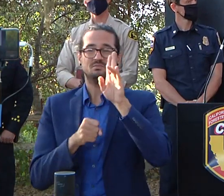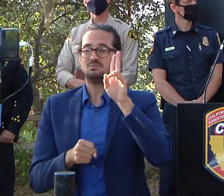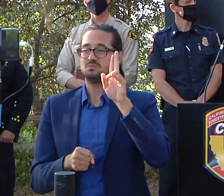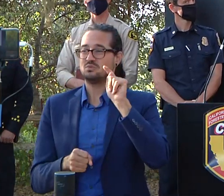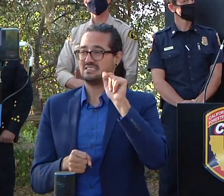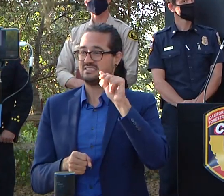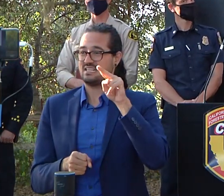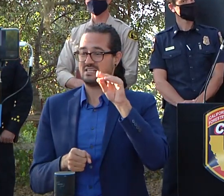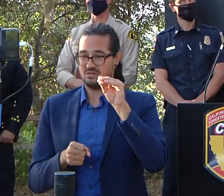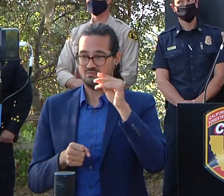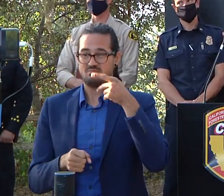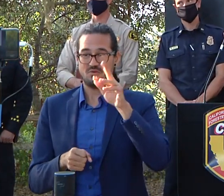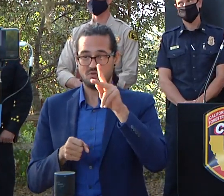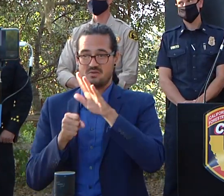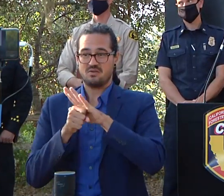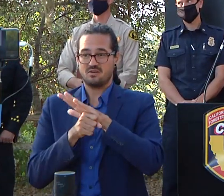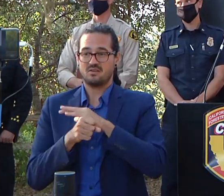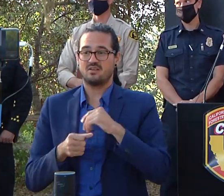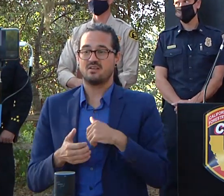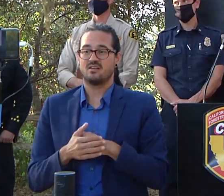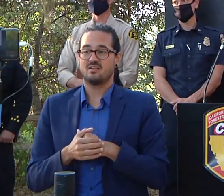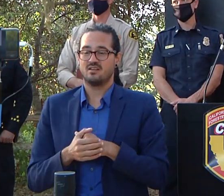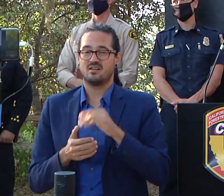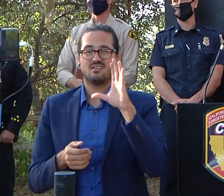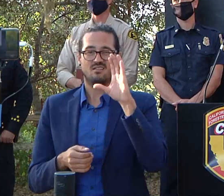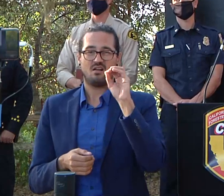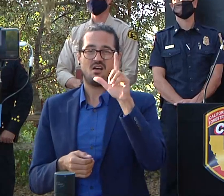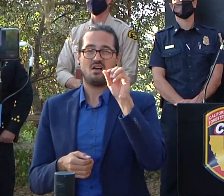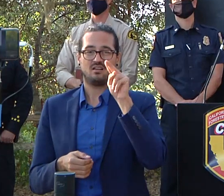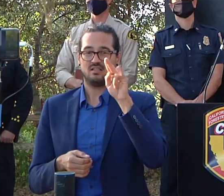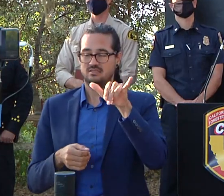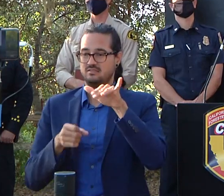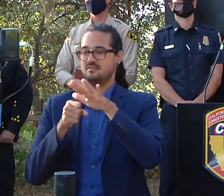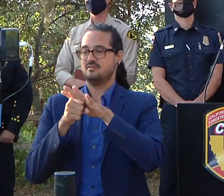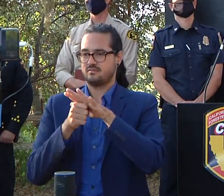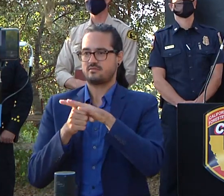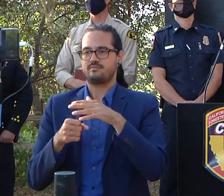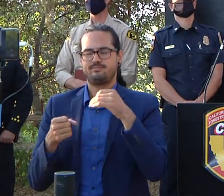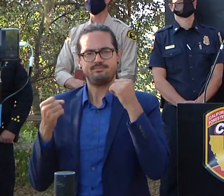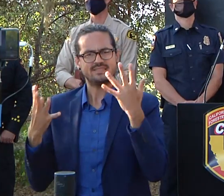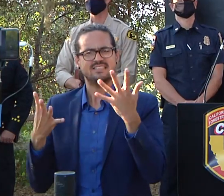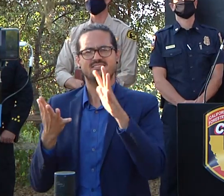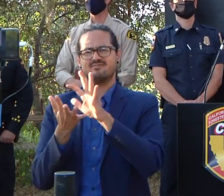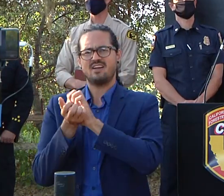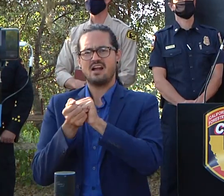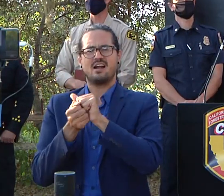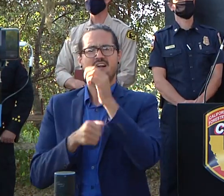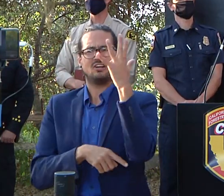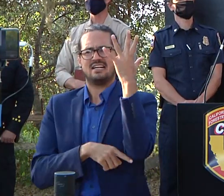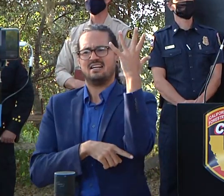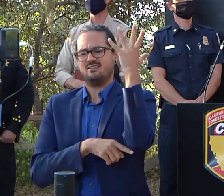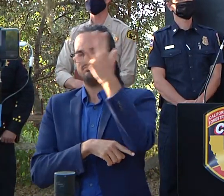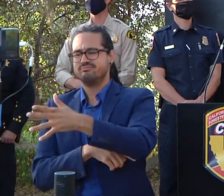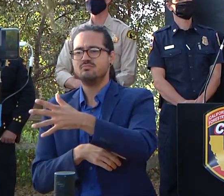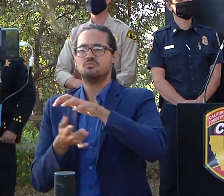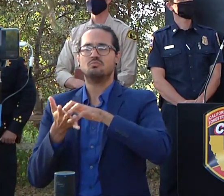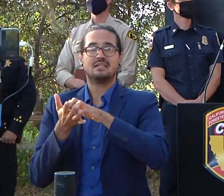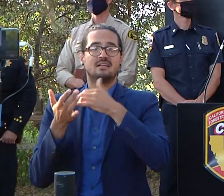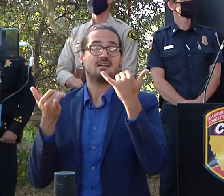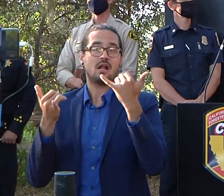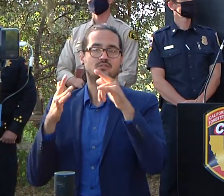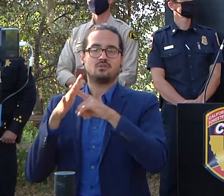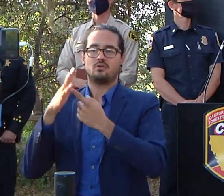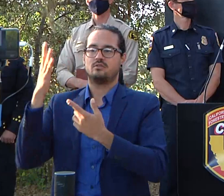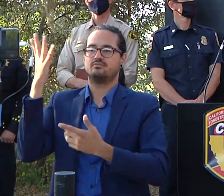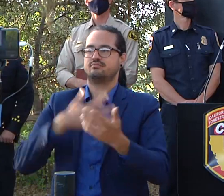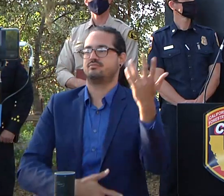fact that there are a lot of fire damage and weakened trees and those are starting to to drop and to fall and as you said one destroyed